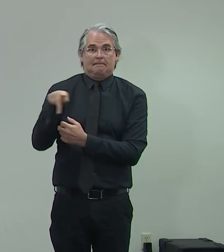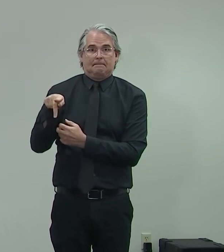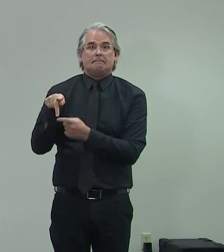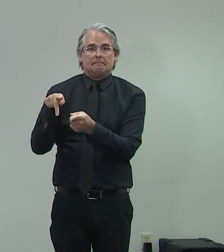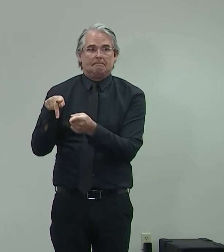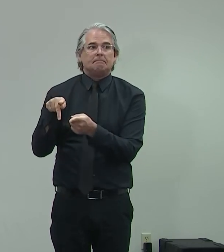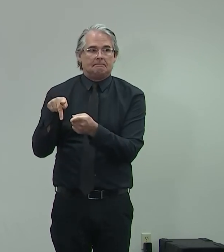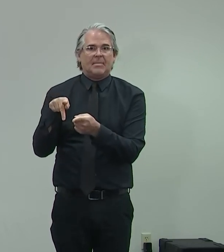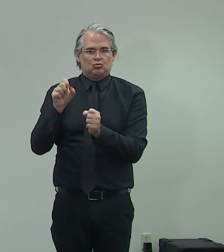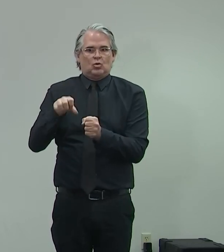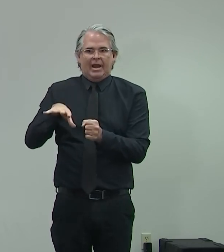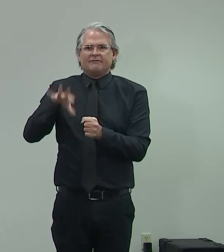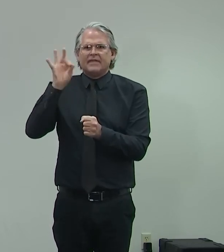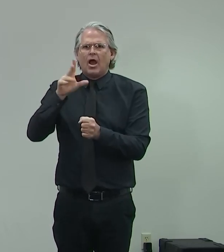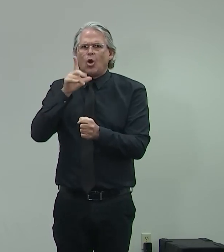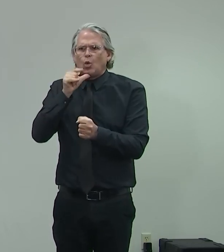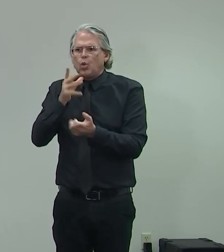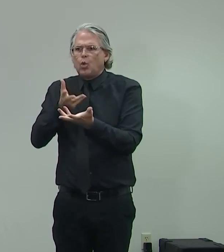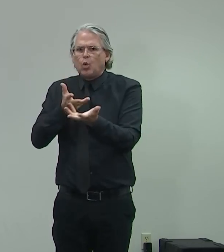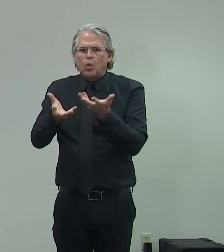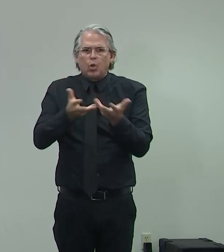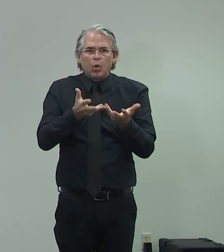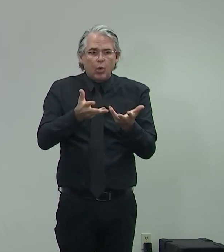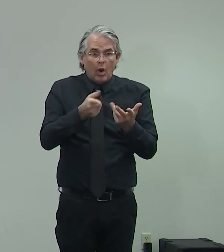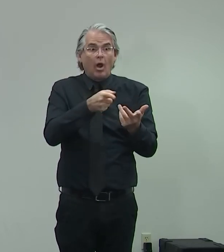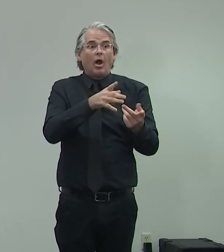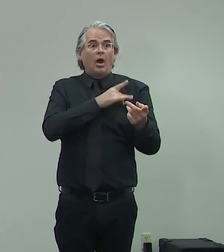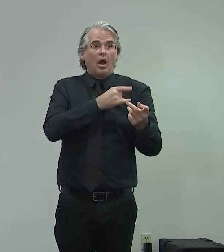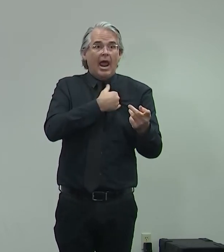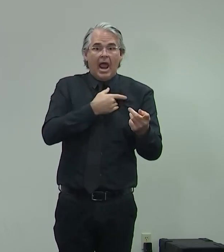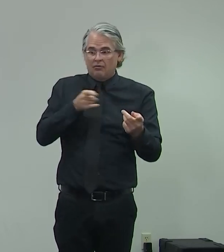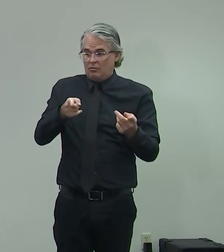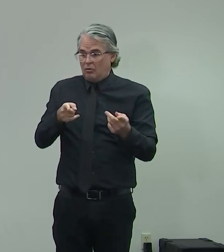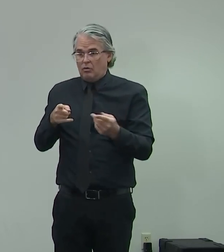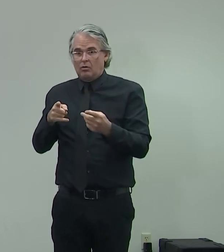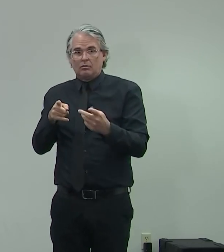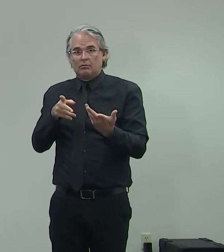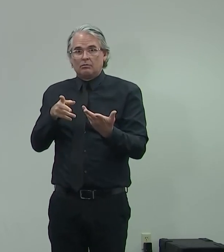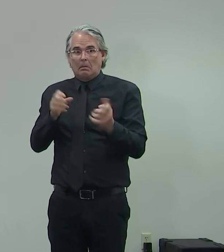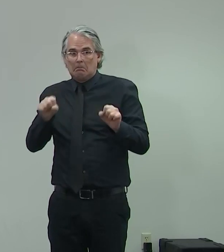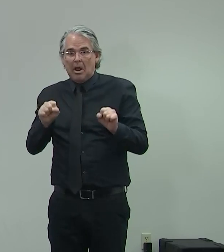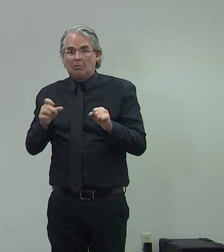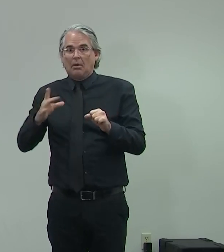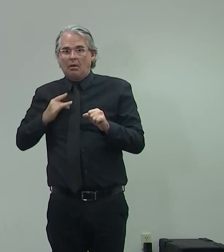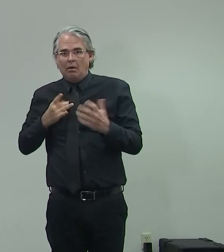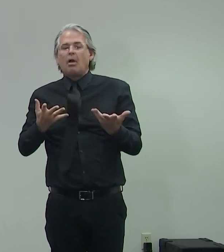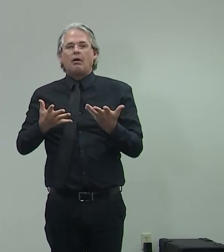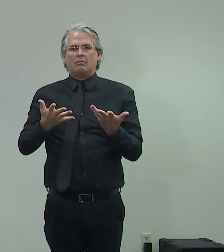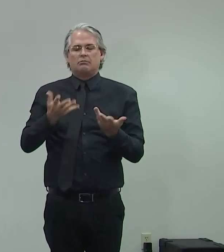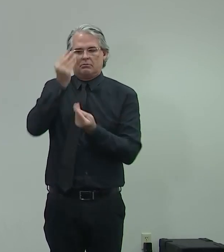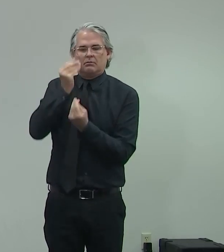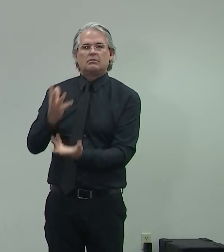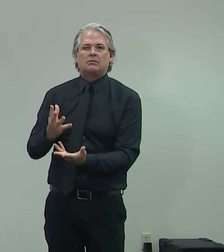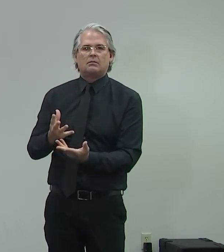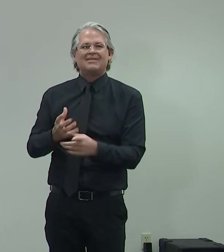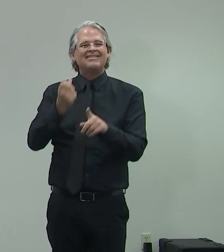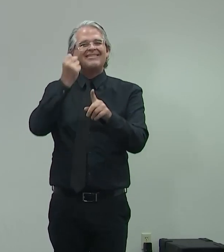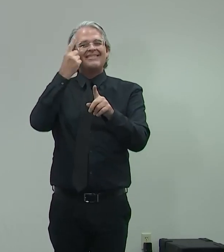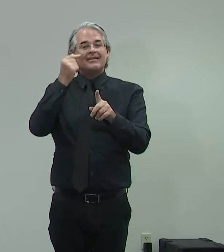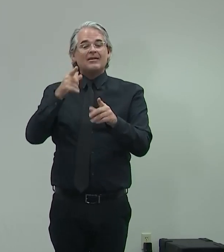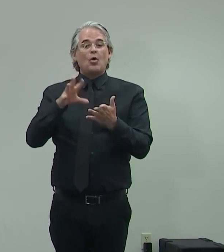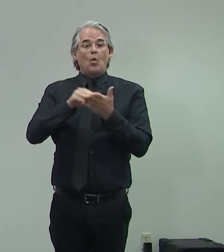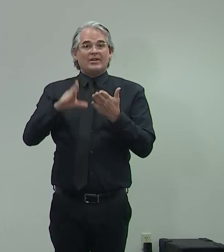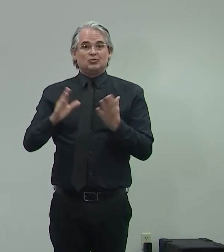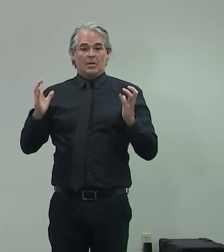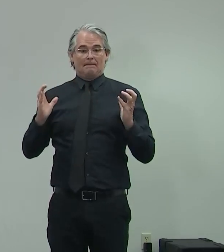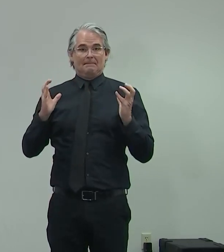It's not the institute or the higher education that's spreading the virus. It's the behavior of the students when they get to school.